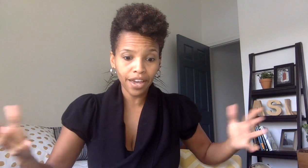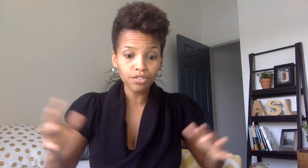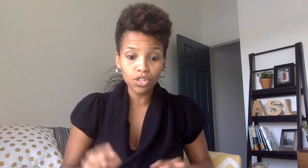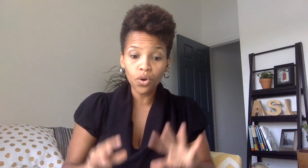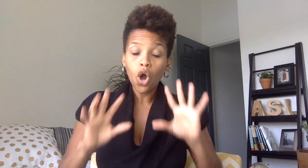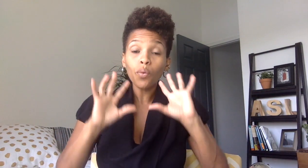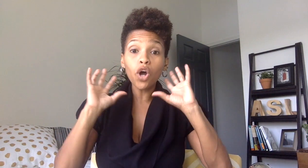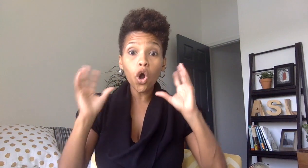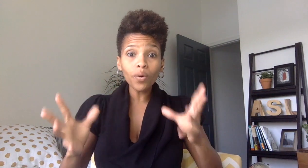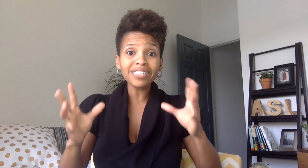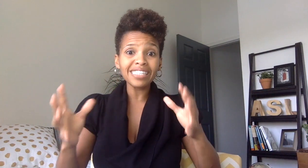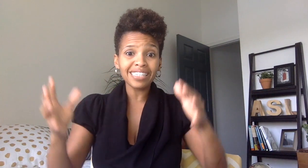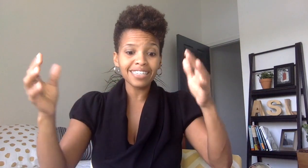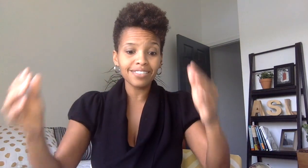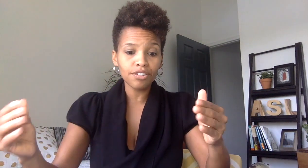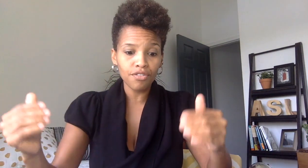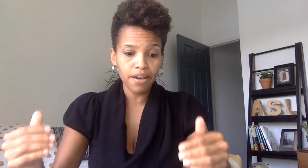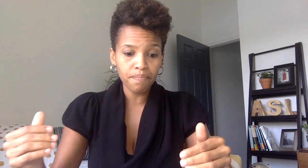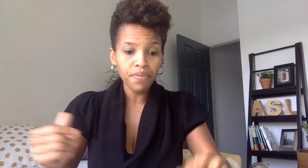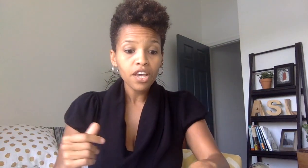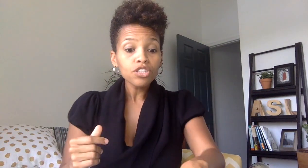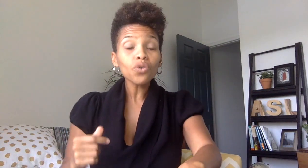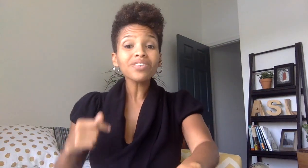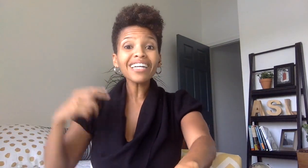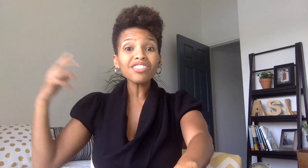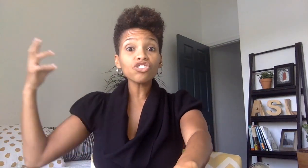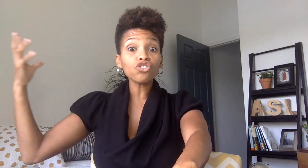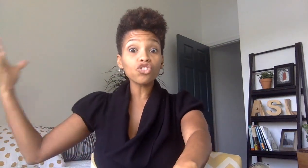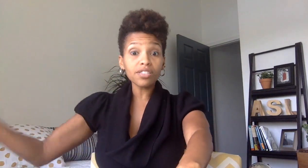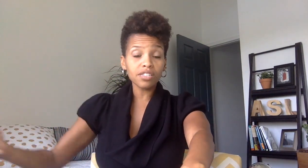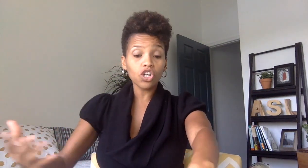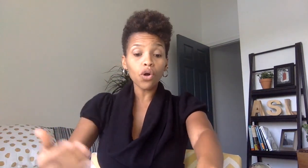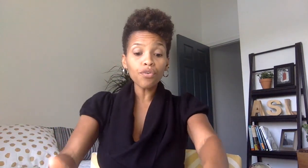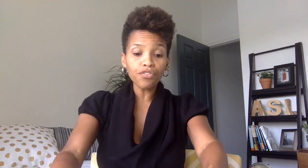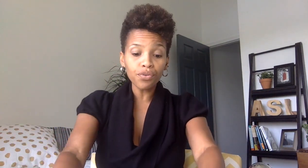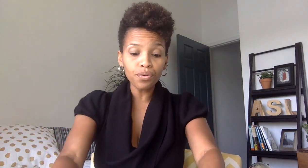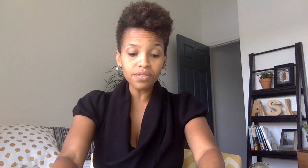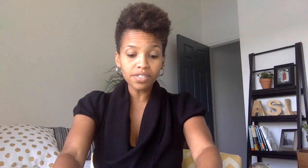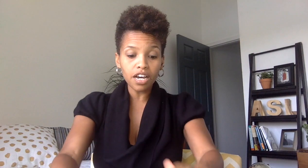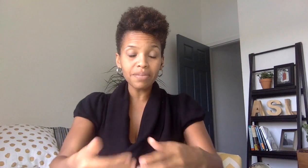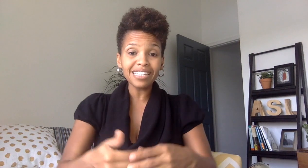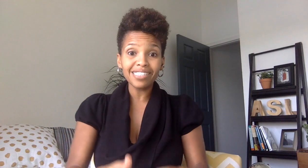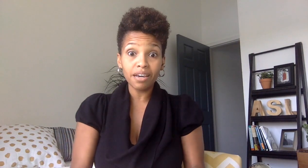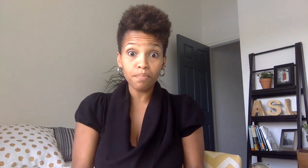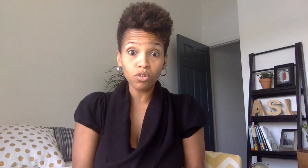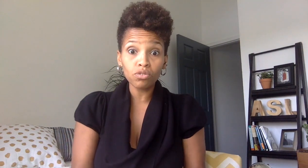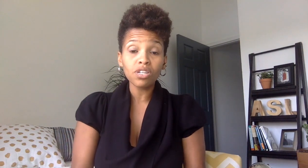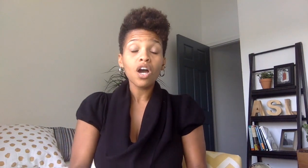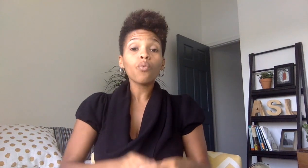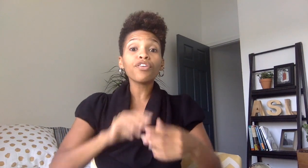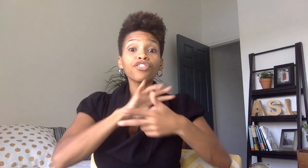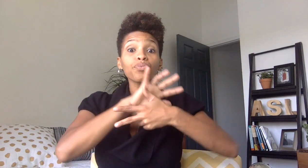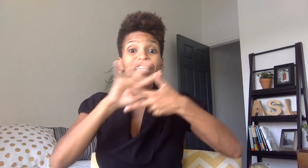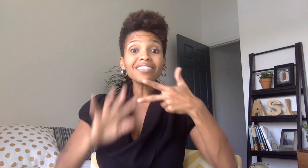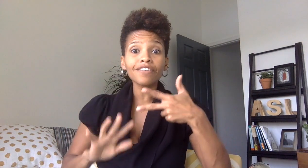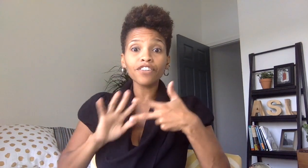so we always need to consider them so let's just go through some examples with three different